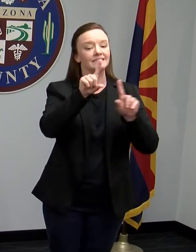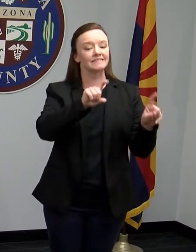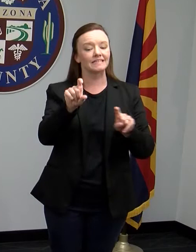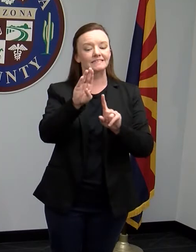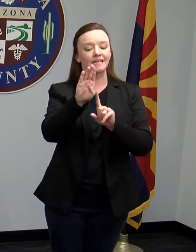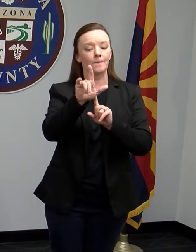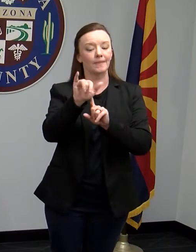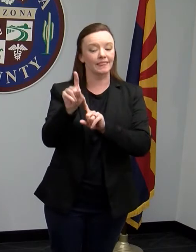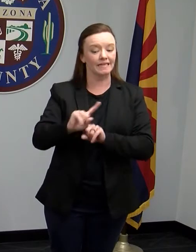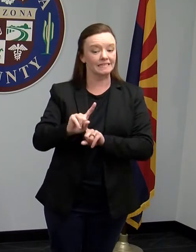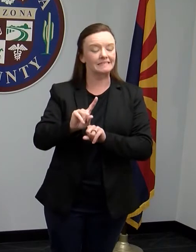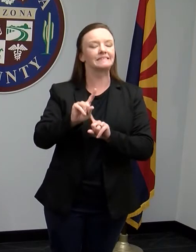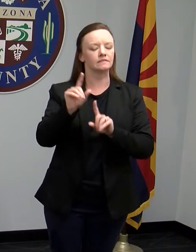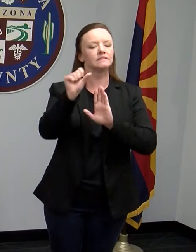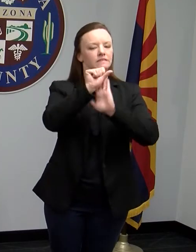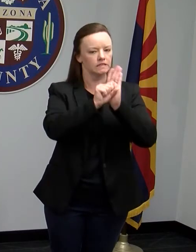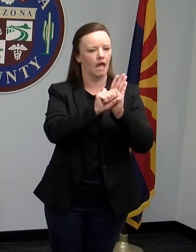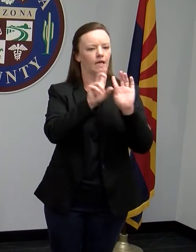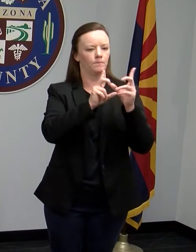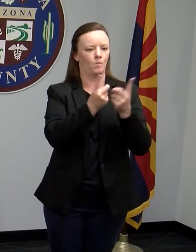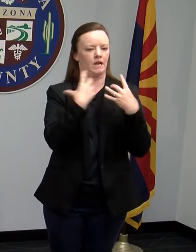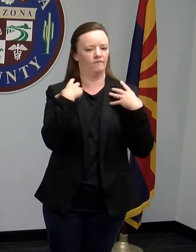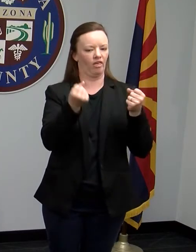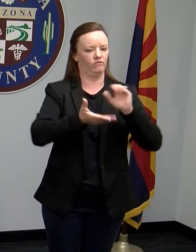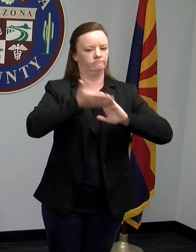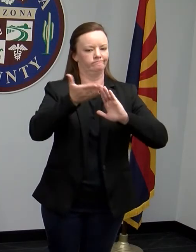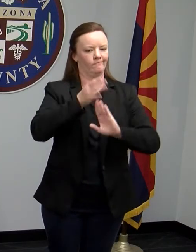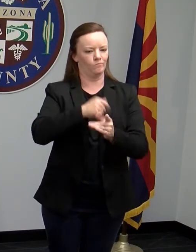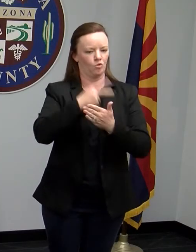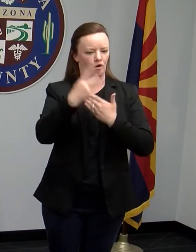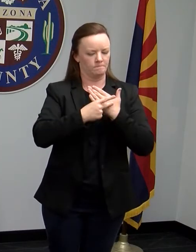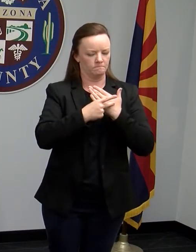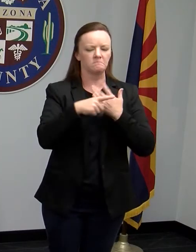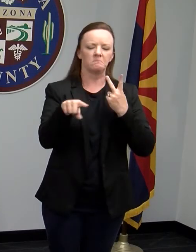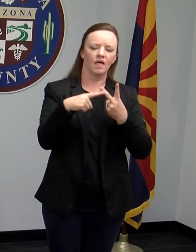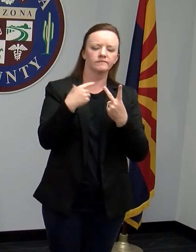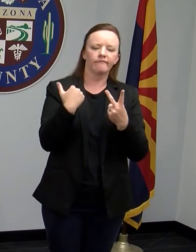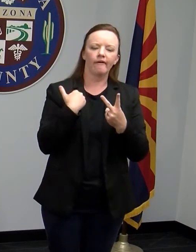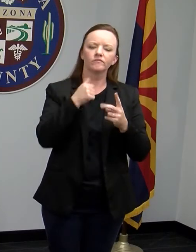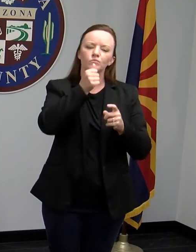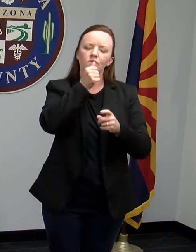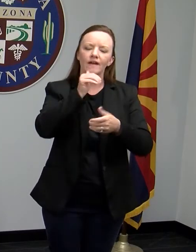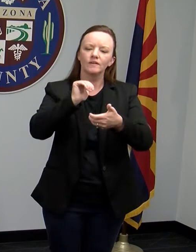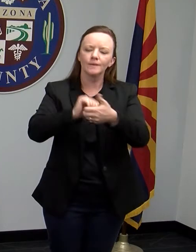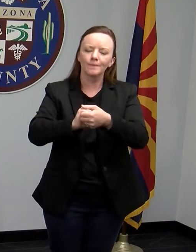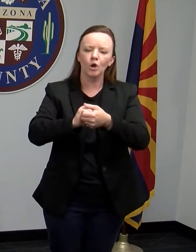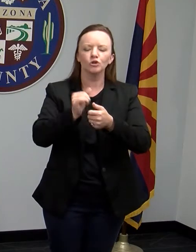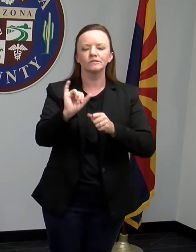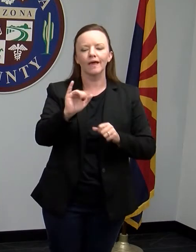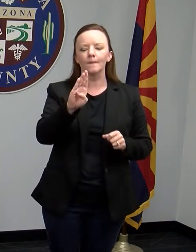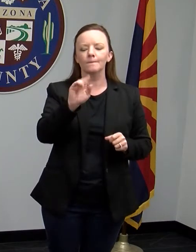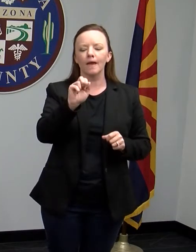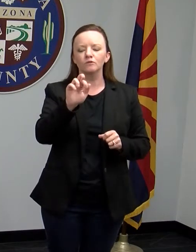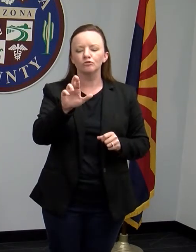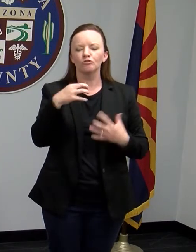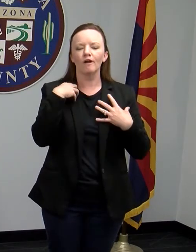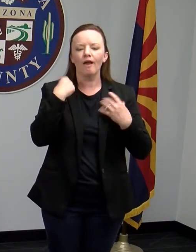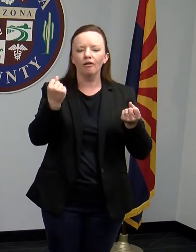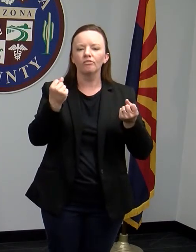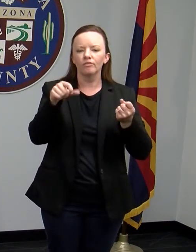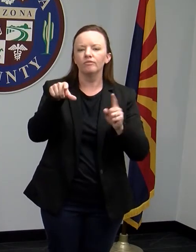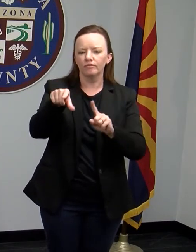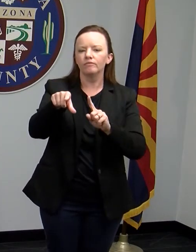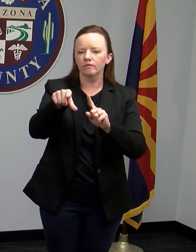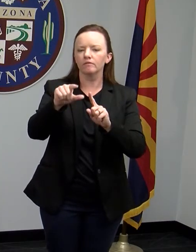run by ADHS, and I believe they have private partners that are working on this. I know Banner Health was one of the ones listed on the website,